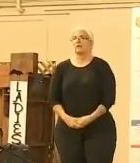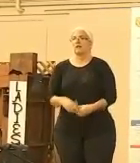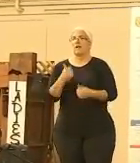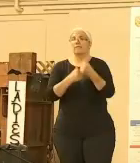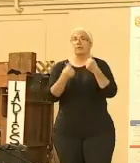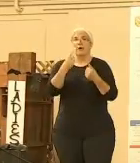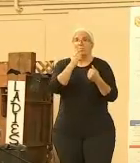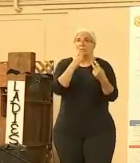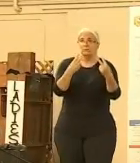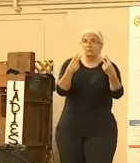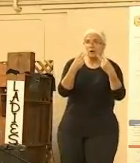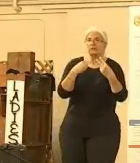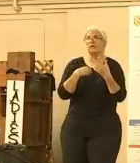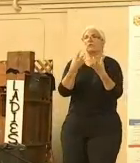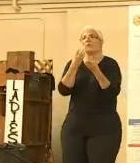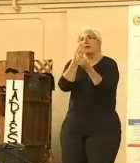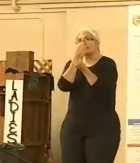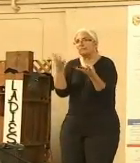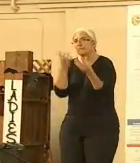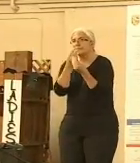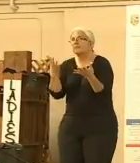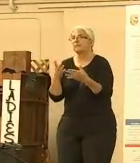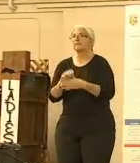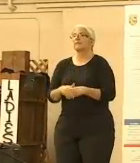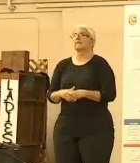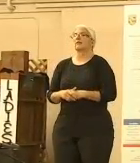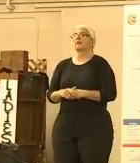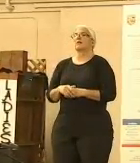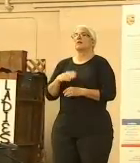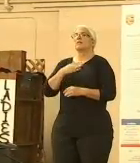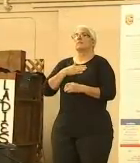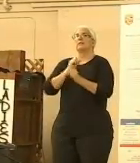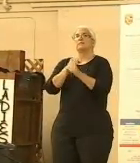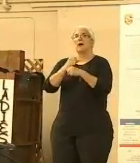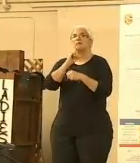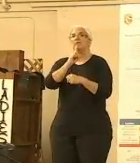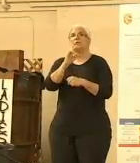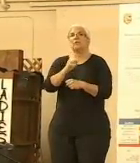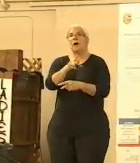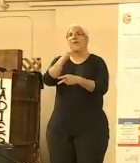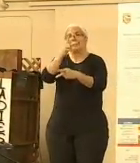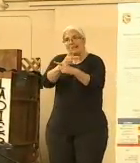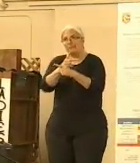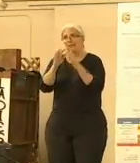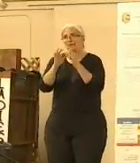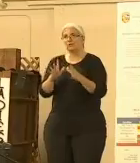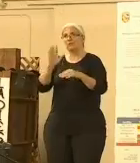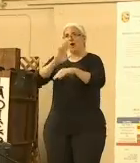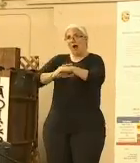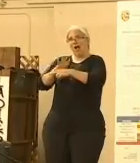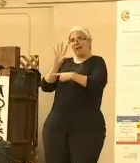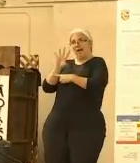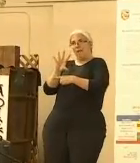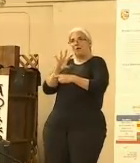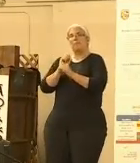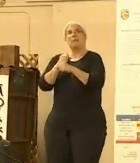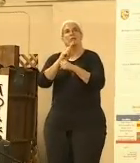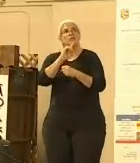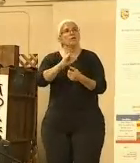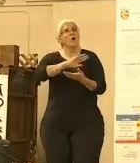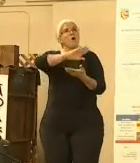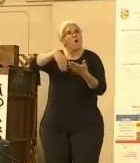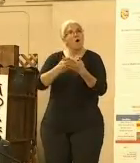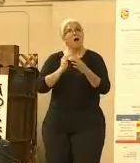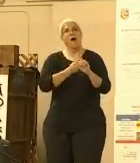this to make sure that we keep our interpreter in all of your shots, so we make sure and reach the entire community. I'd like to begin this